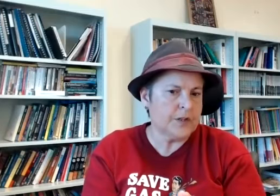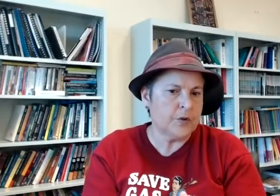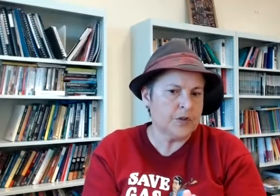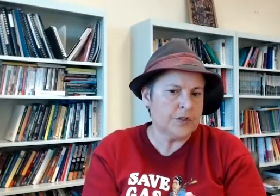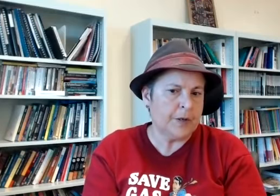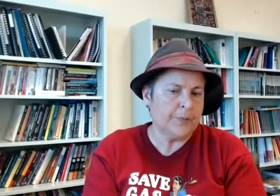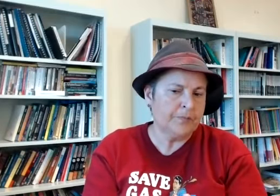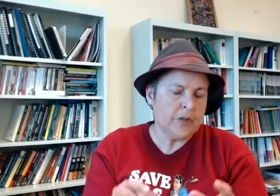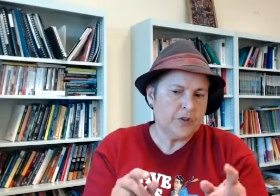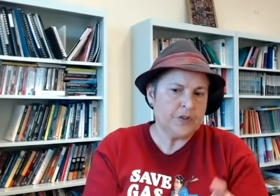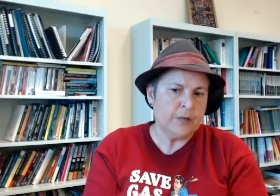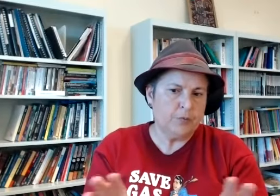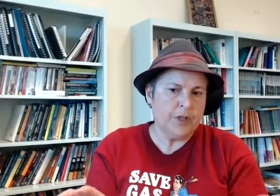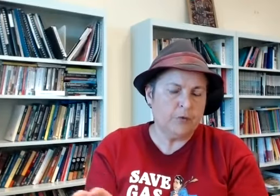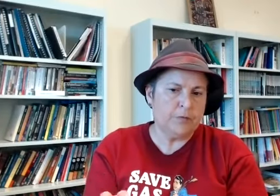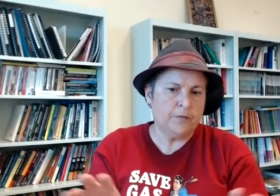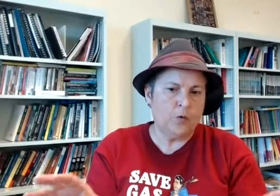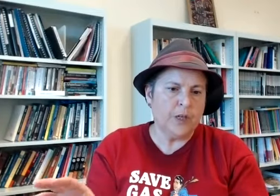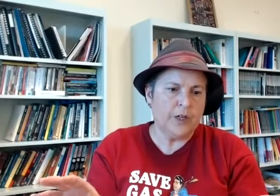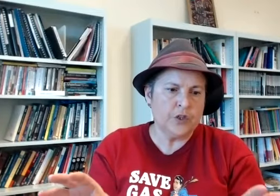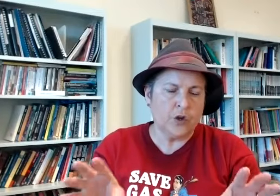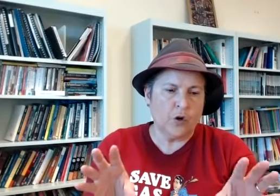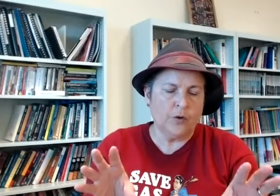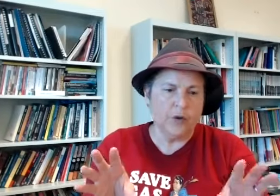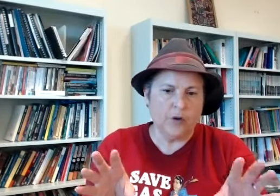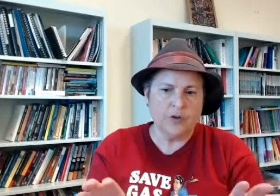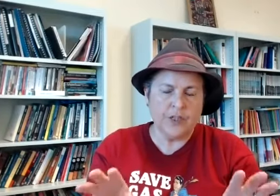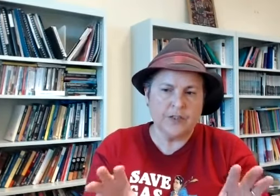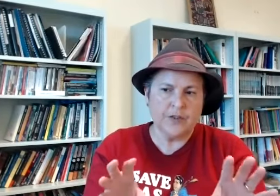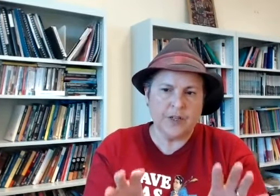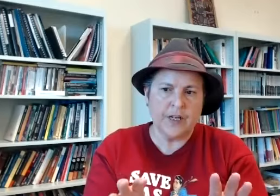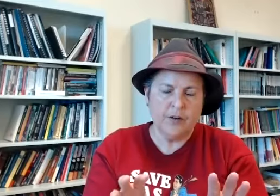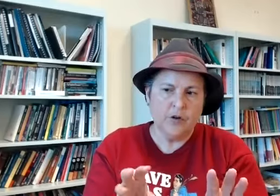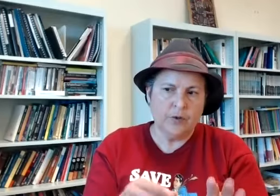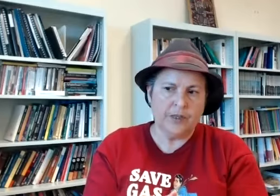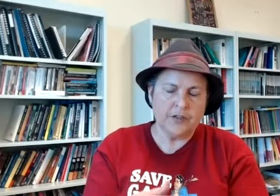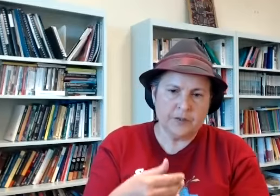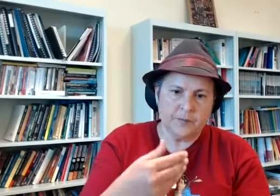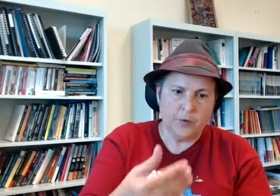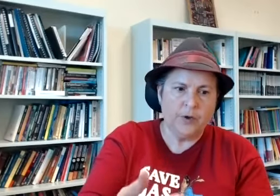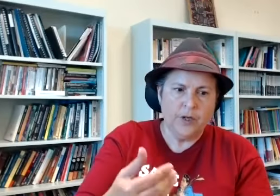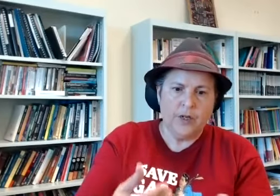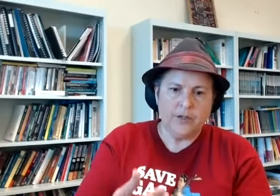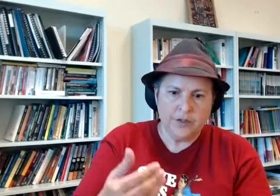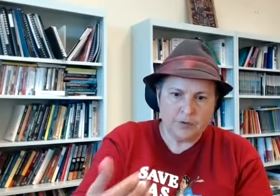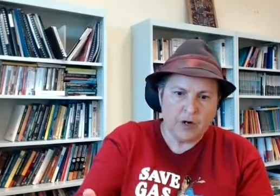it's not just about disabled people performing is your current your content is there really to subvert and disrupt